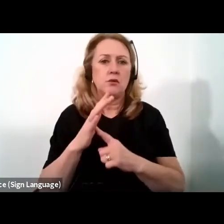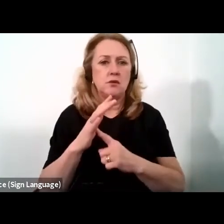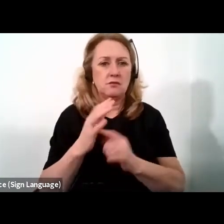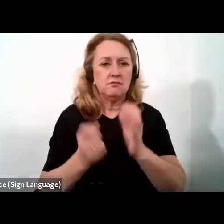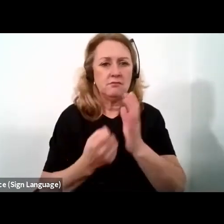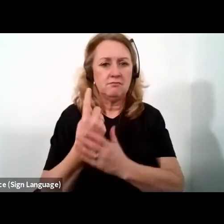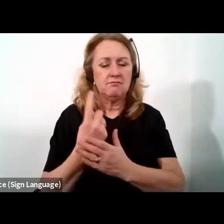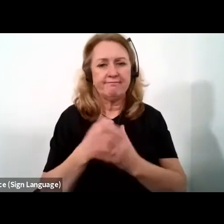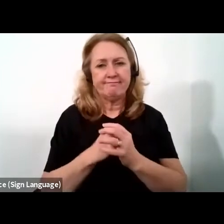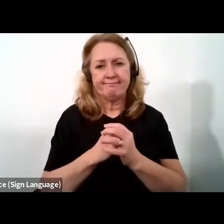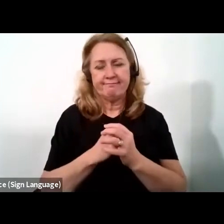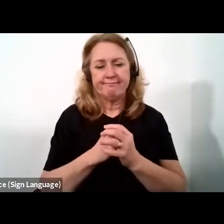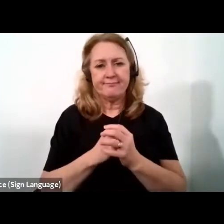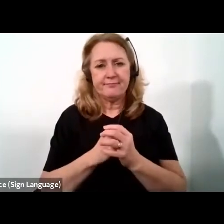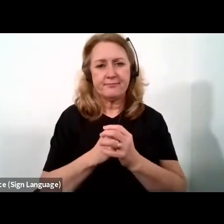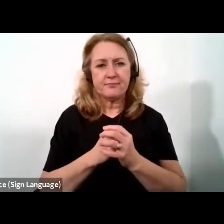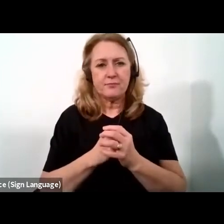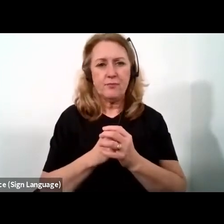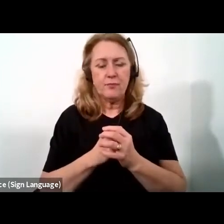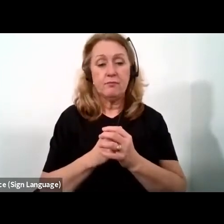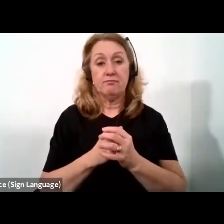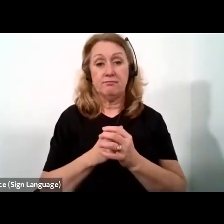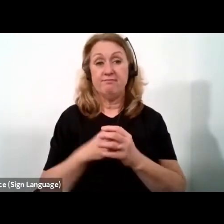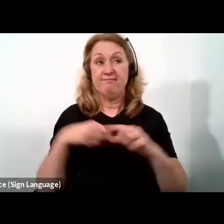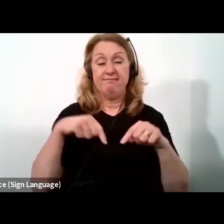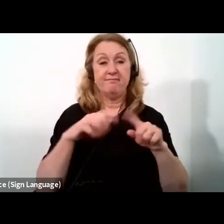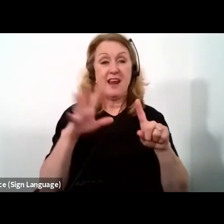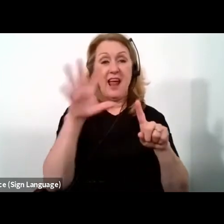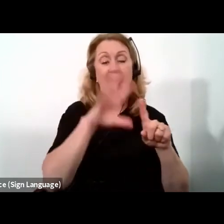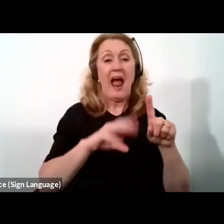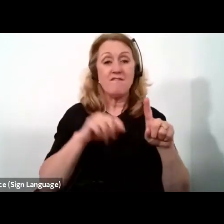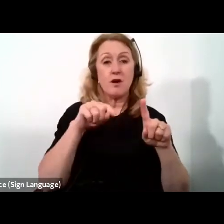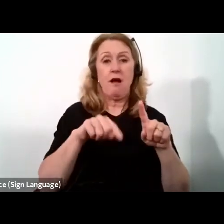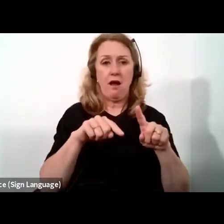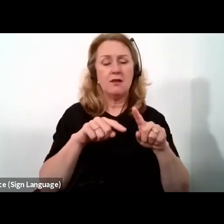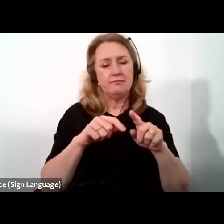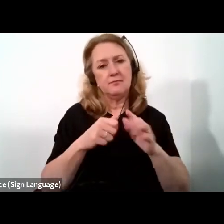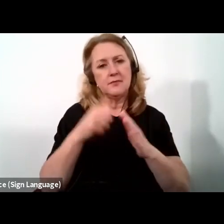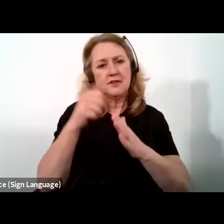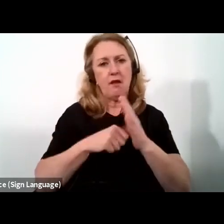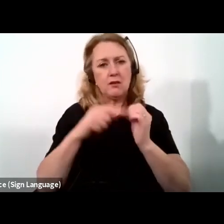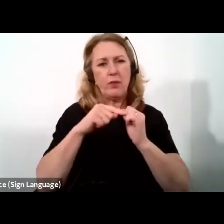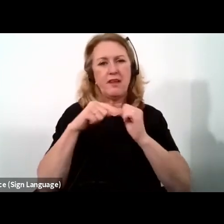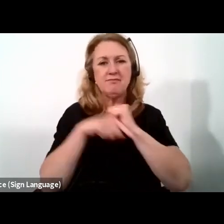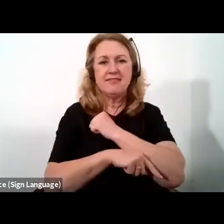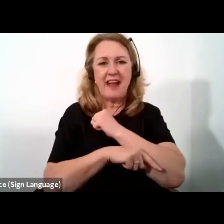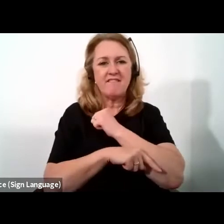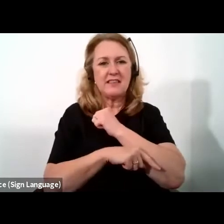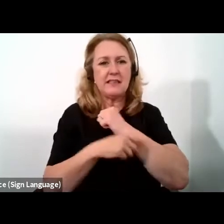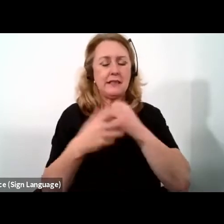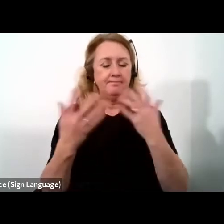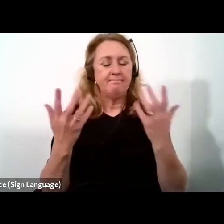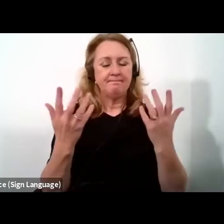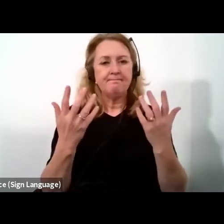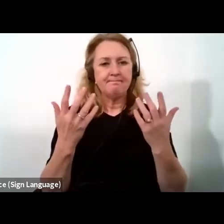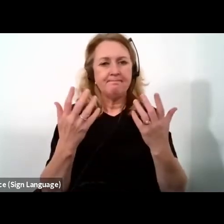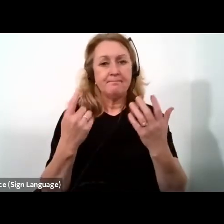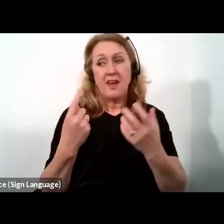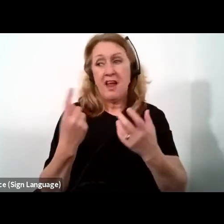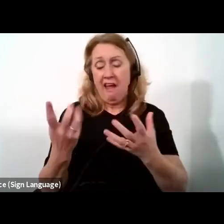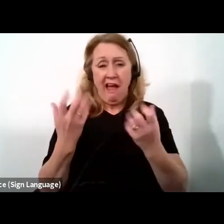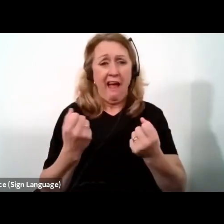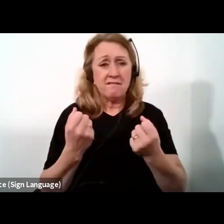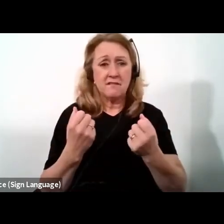Ladies and gentlemen, Africa starts with a considerable deficit, in spite of its natural